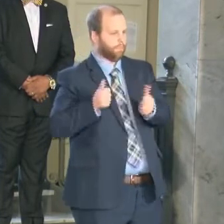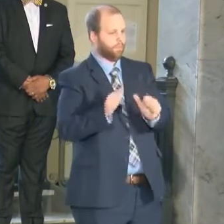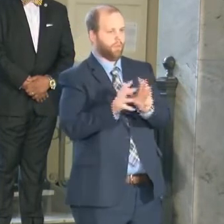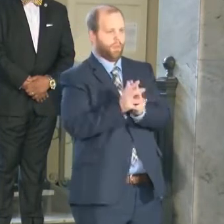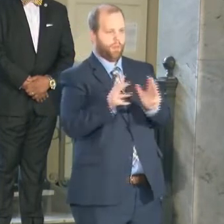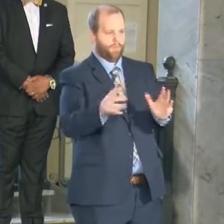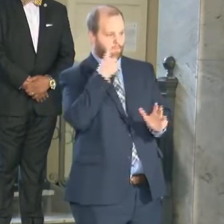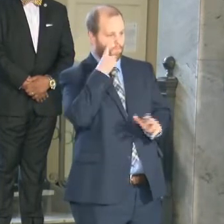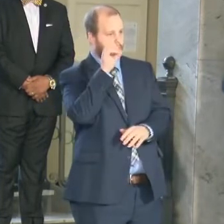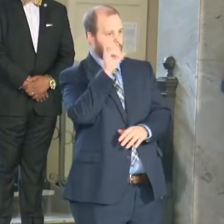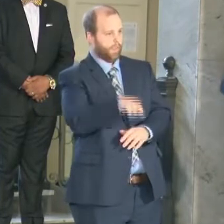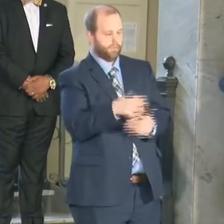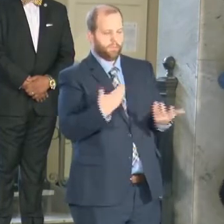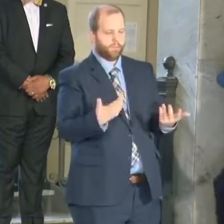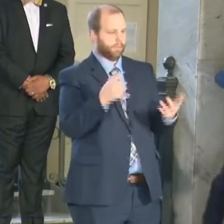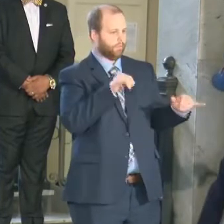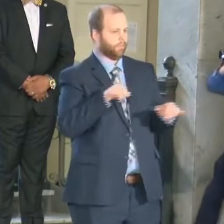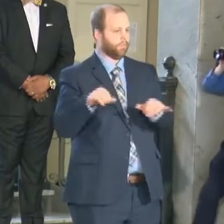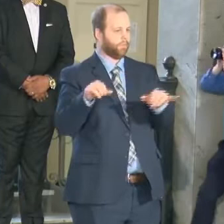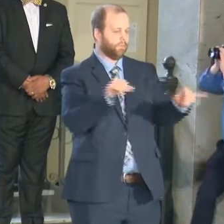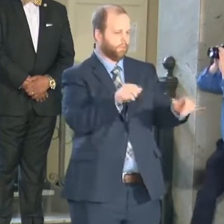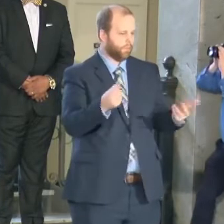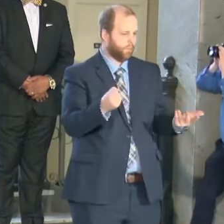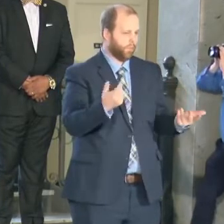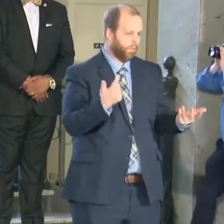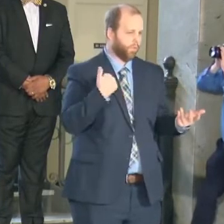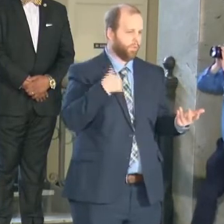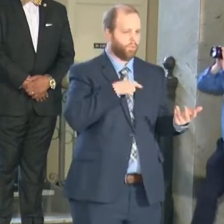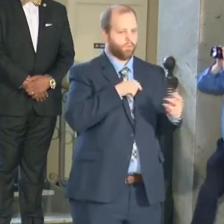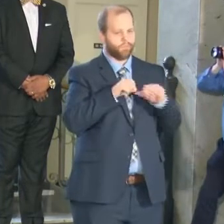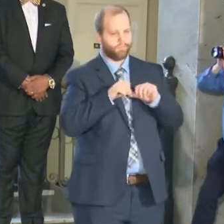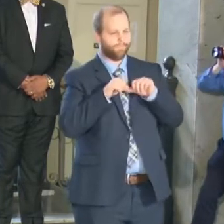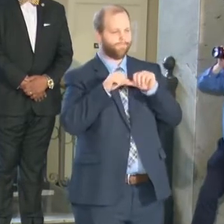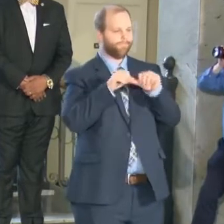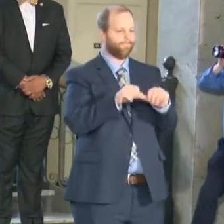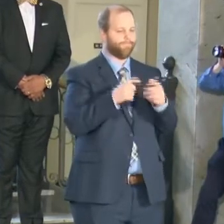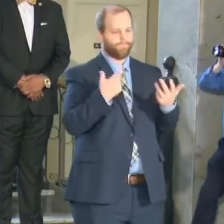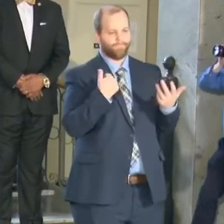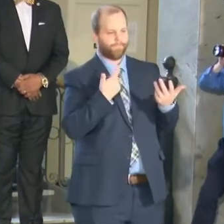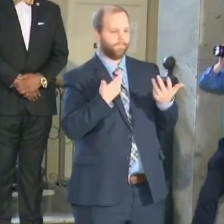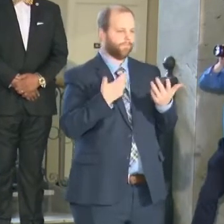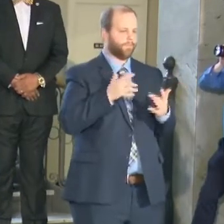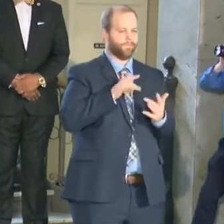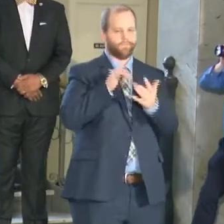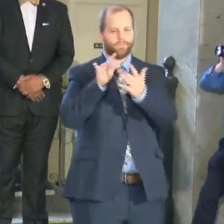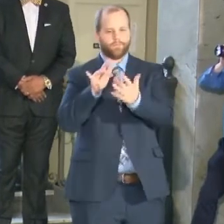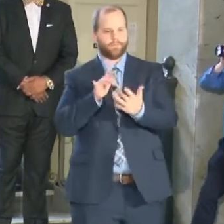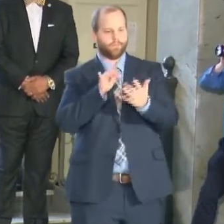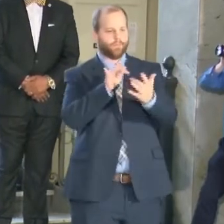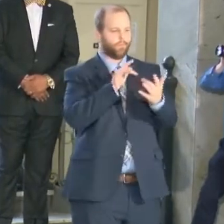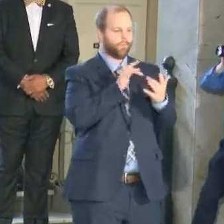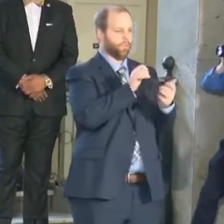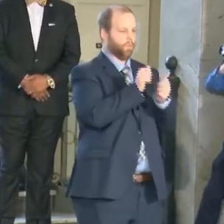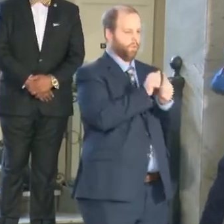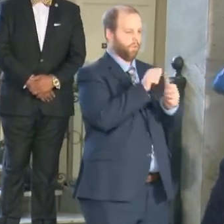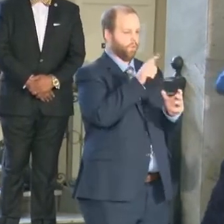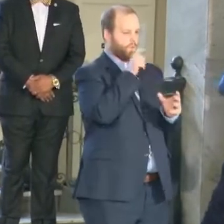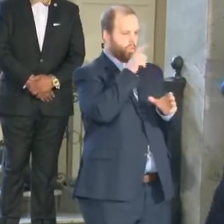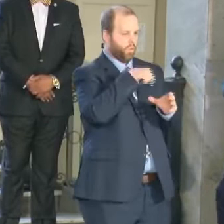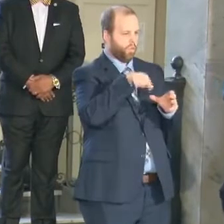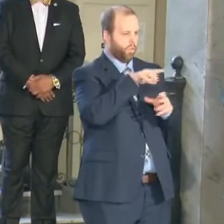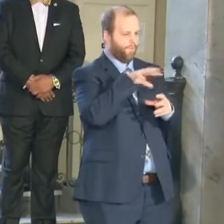investigation as you would expect uh we've been in continuous uh communications with with those that were involved